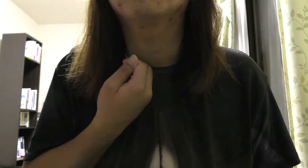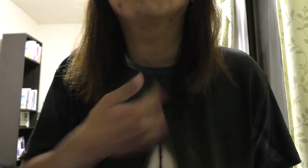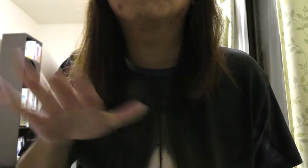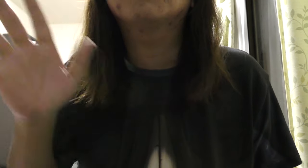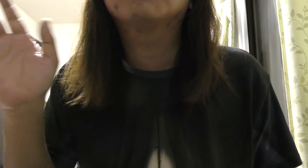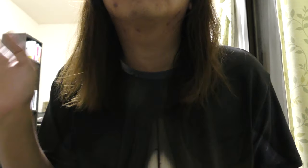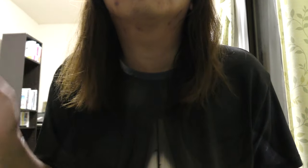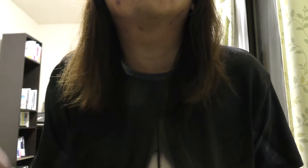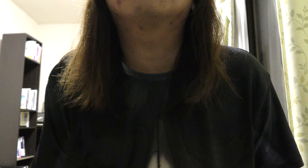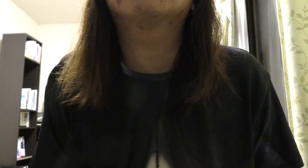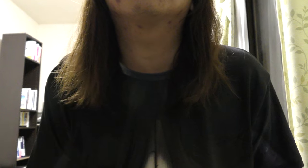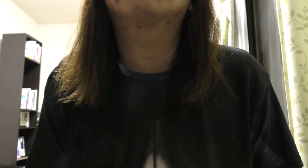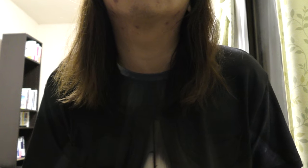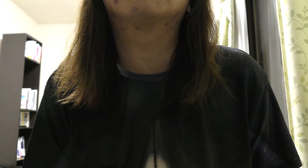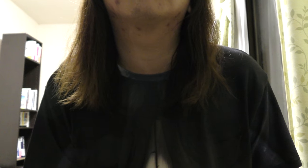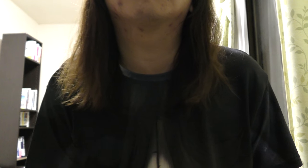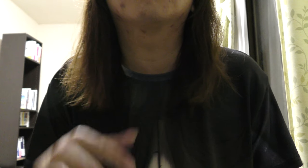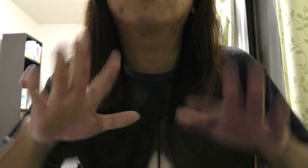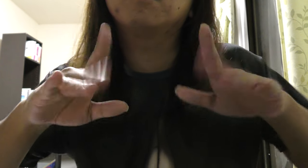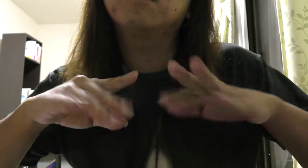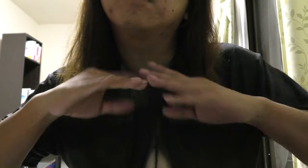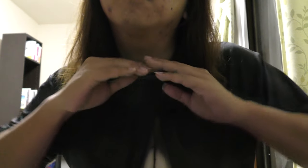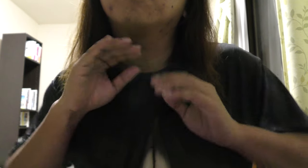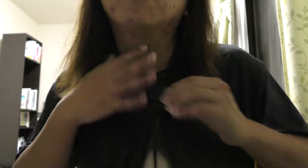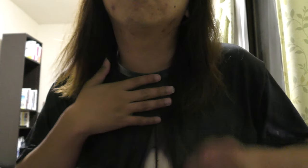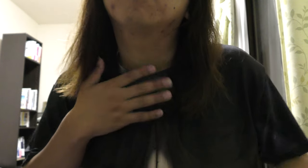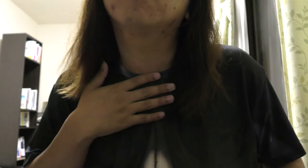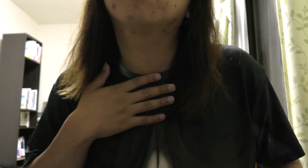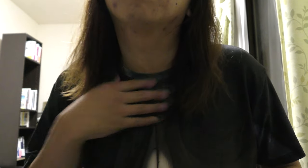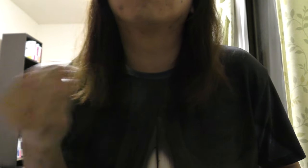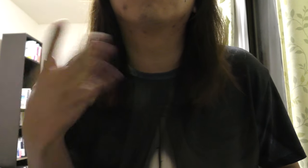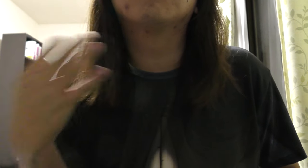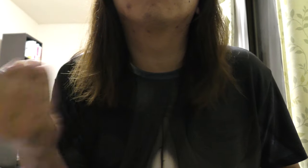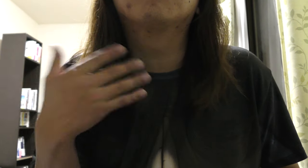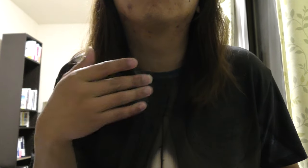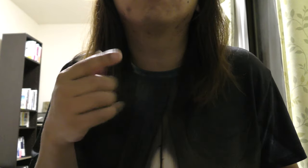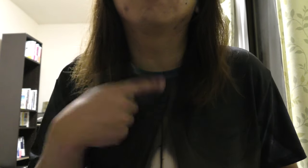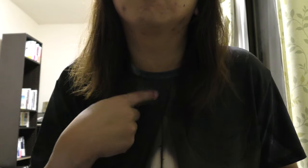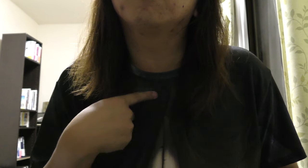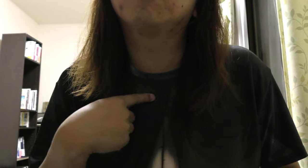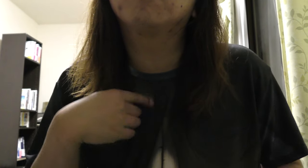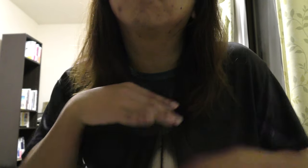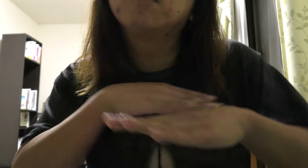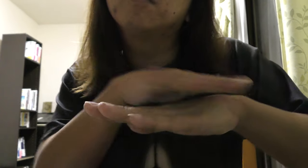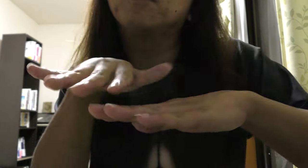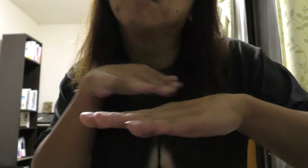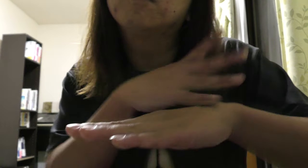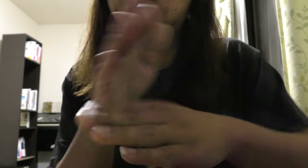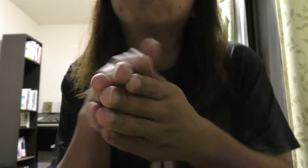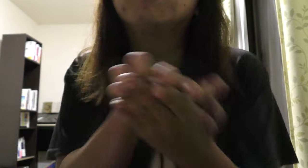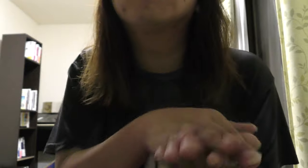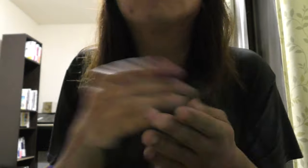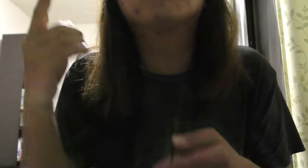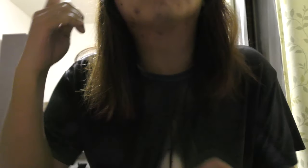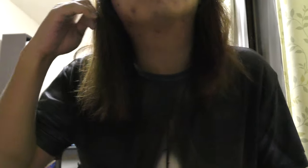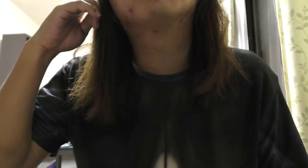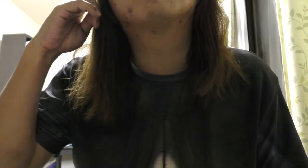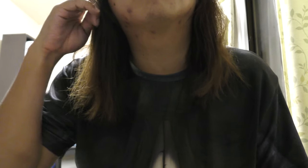try And let you see a color Crucify my love If